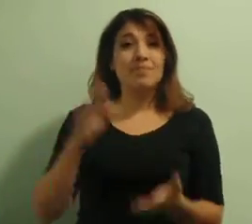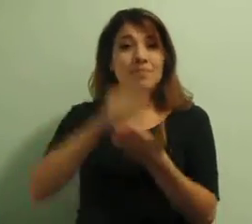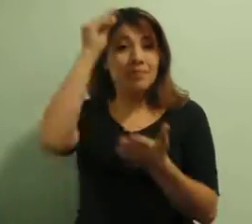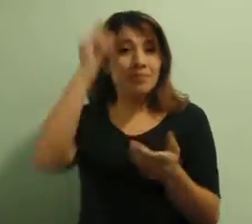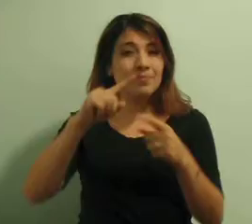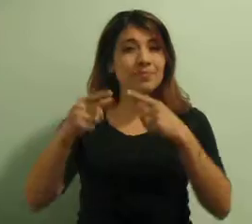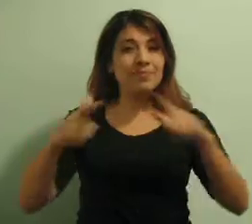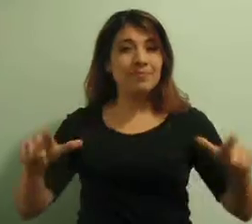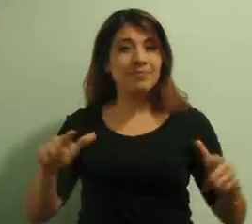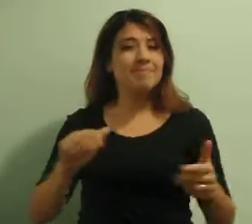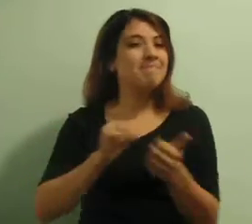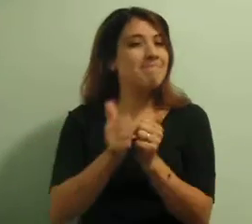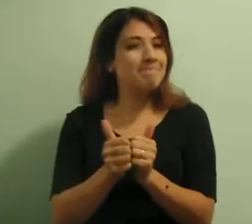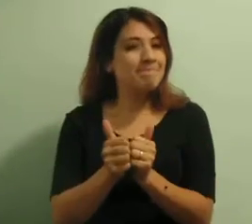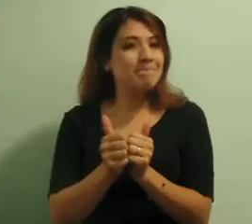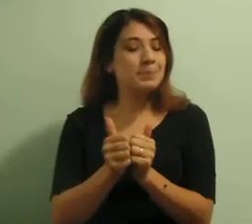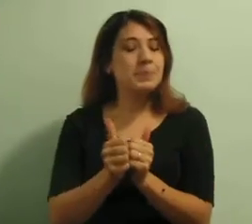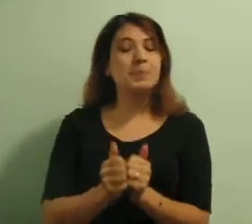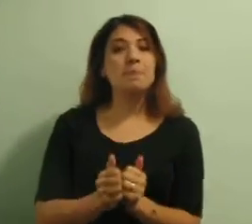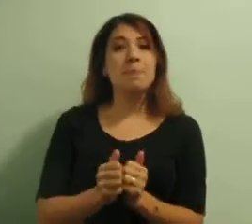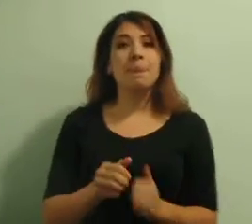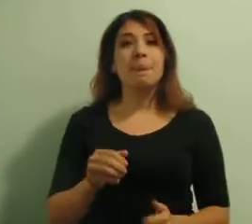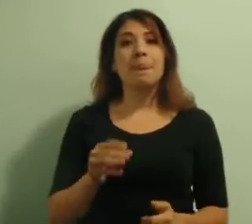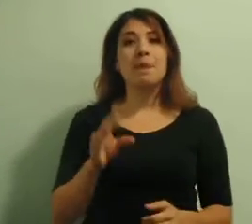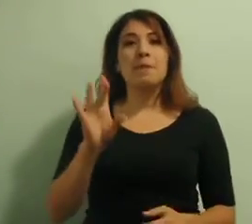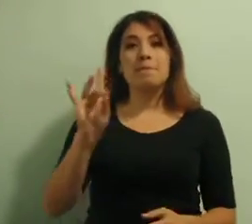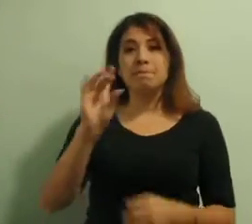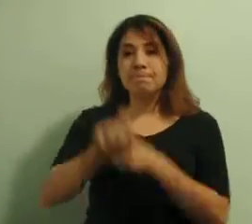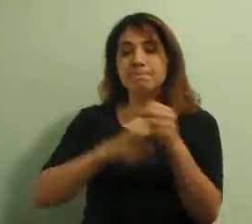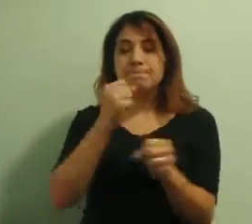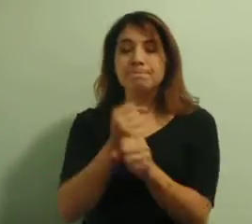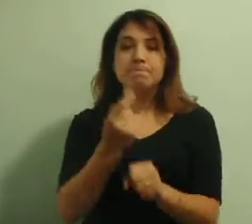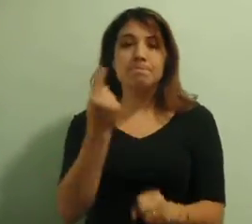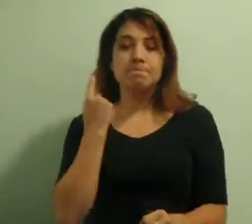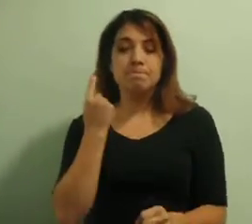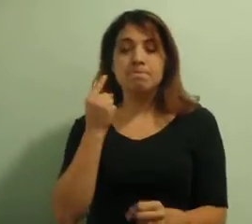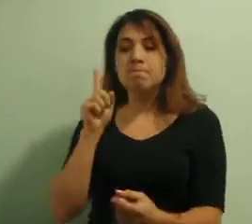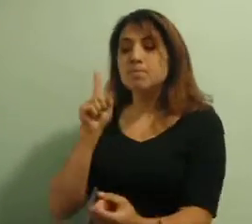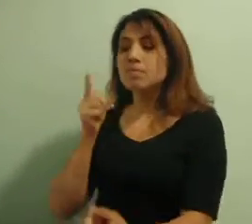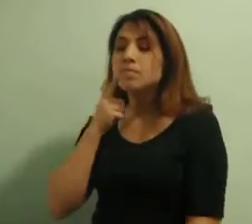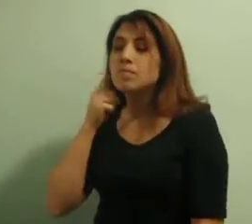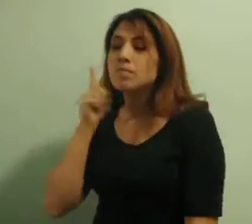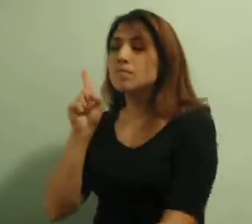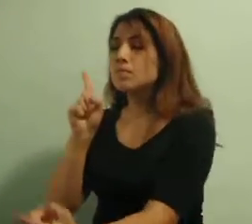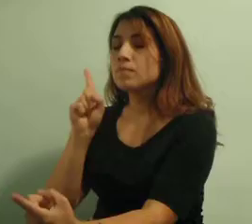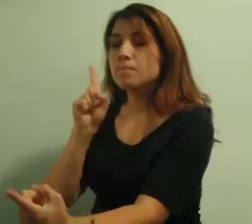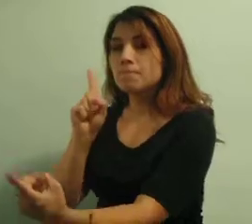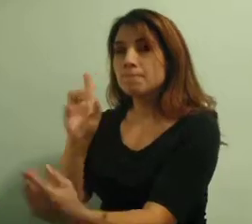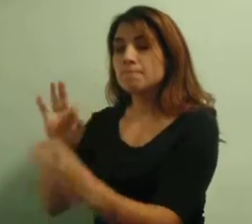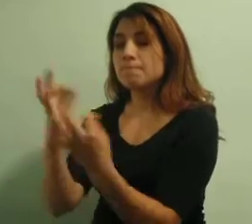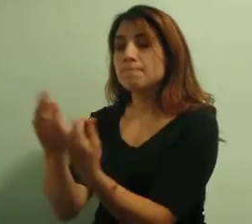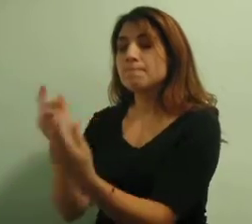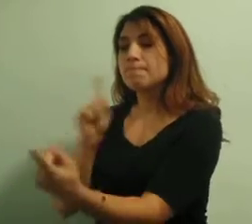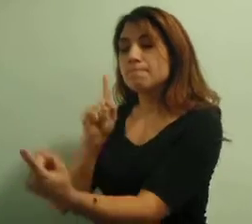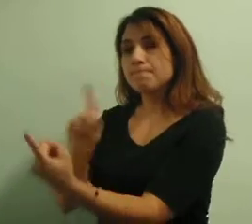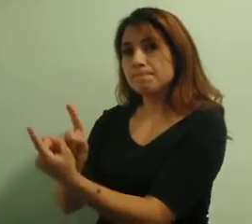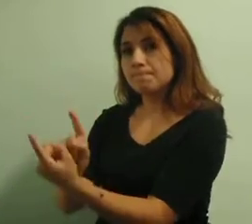I want to tell you a little bit about myself. I learned sign language about eight years ago. I met a deaf family,